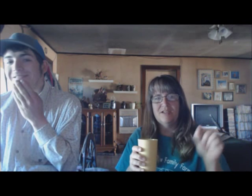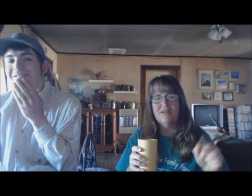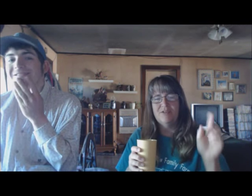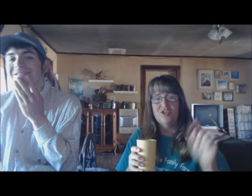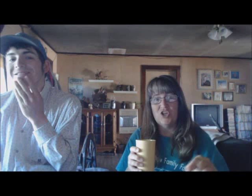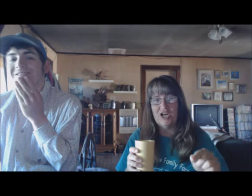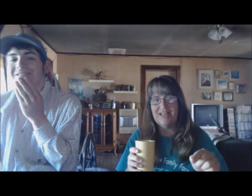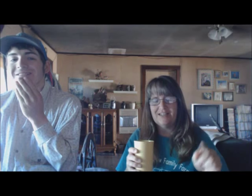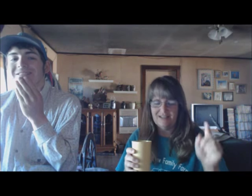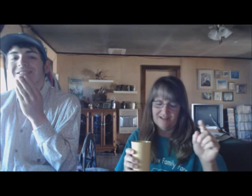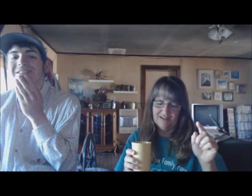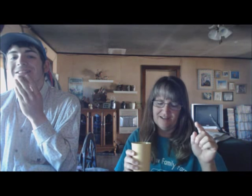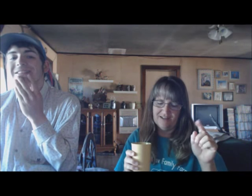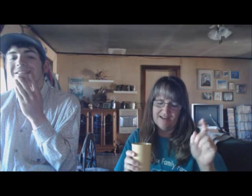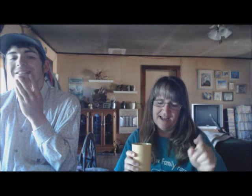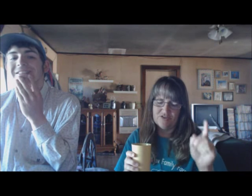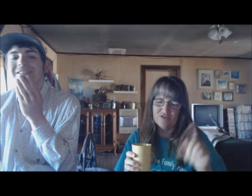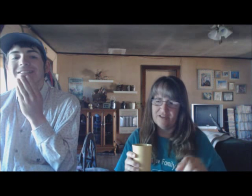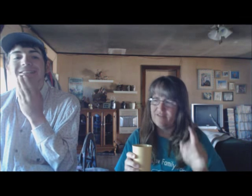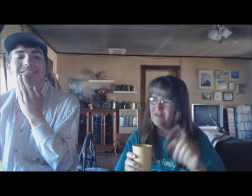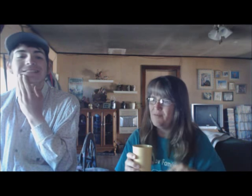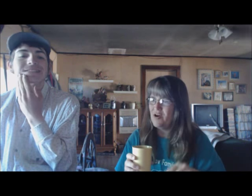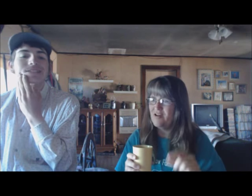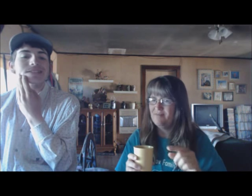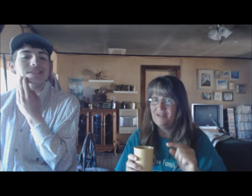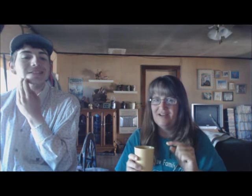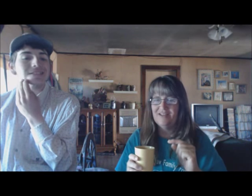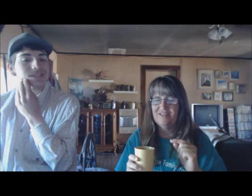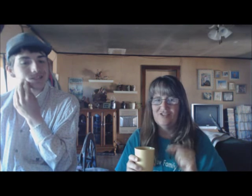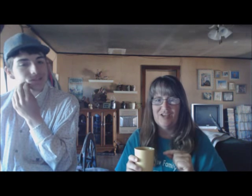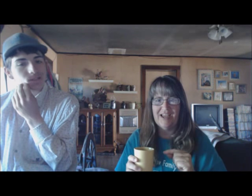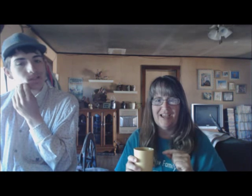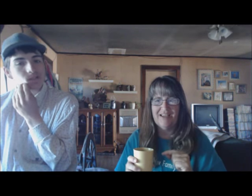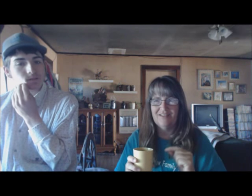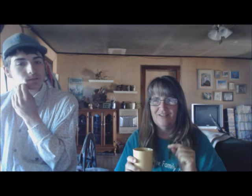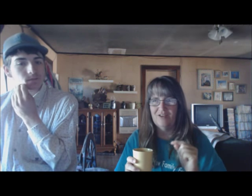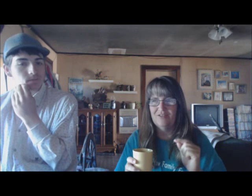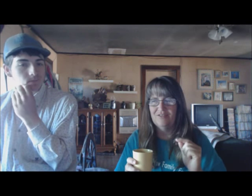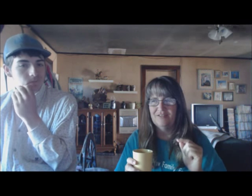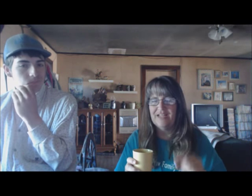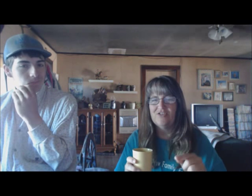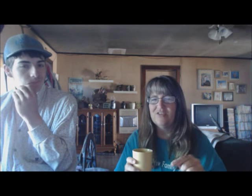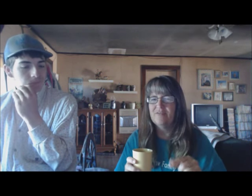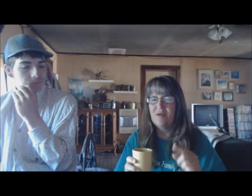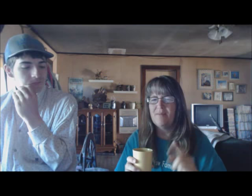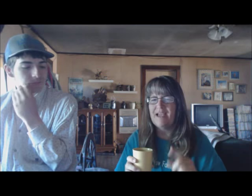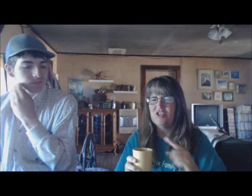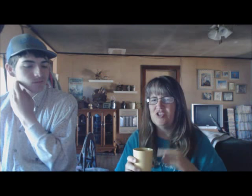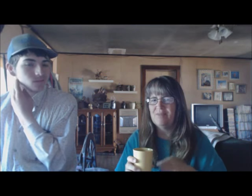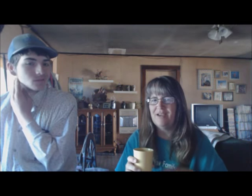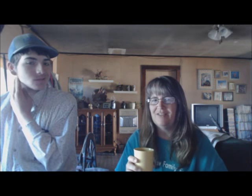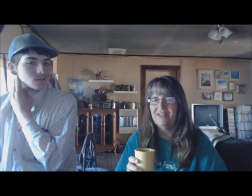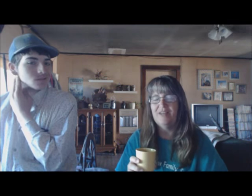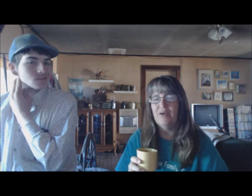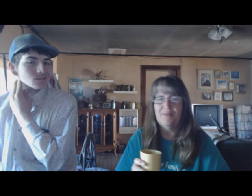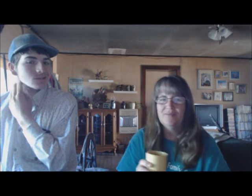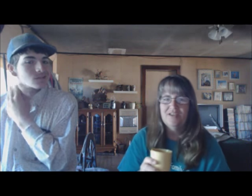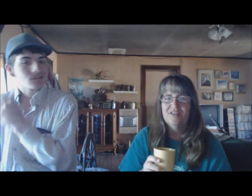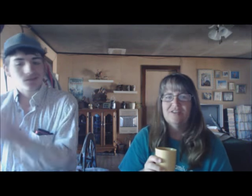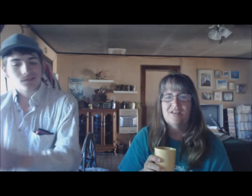.naturallivingmom.at, no, naturallivingmom at gmail. Anyway, looks